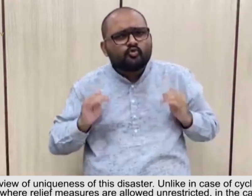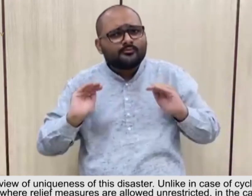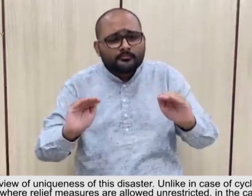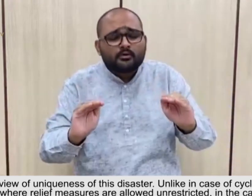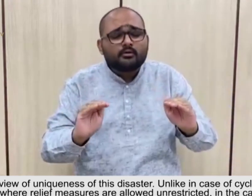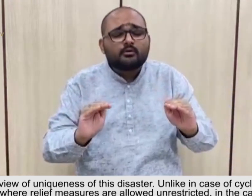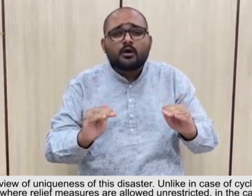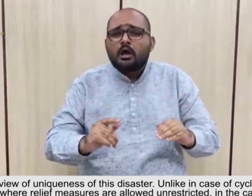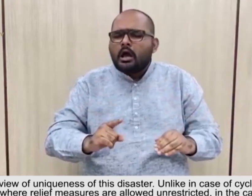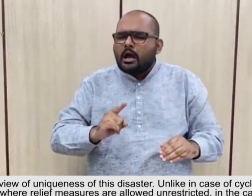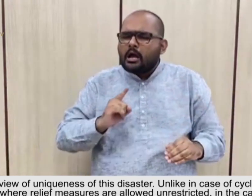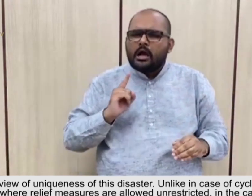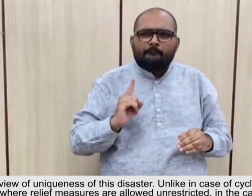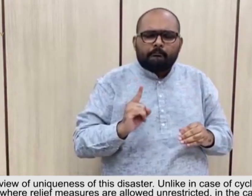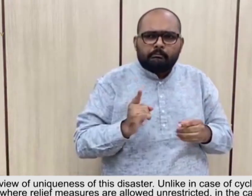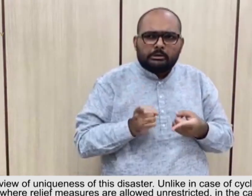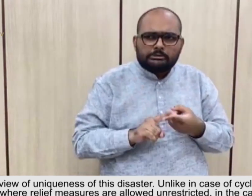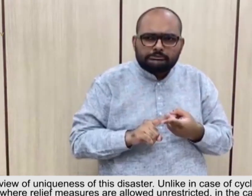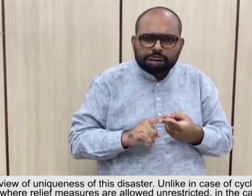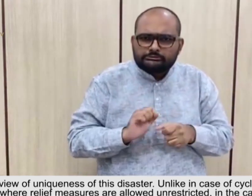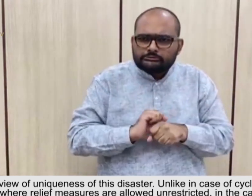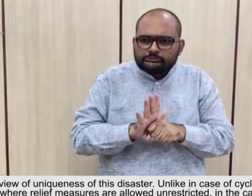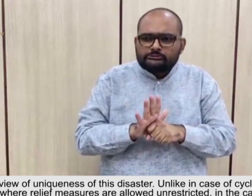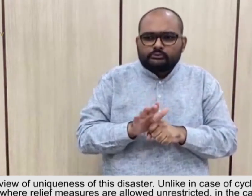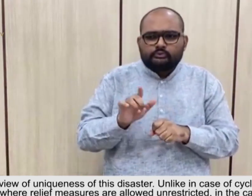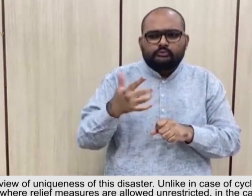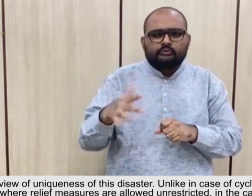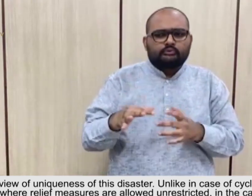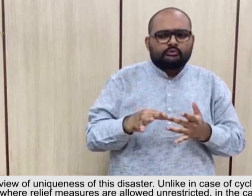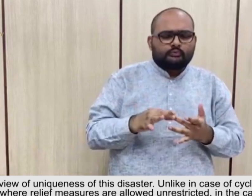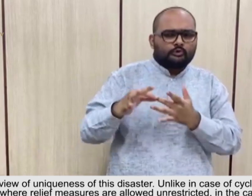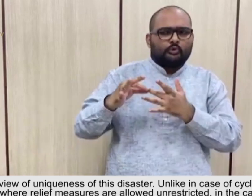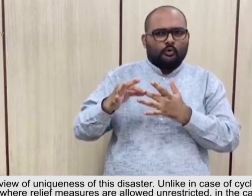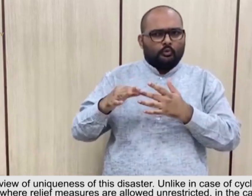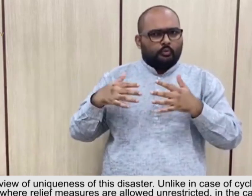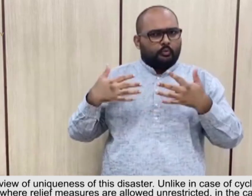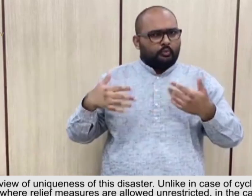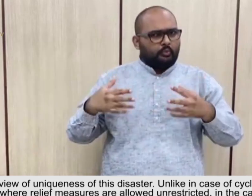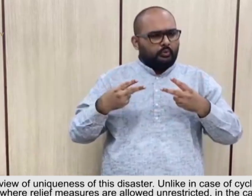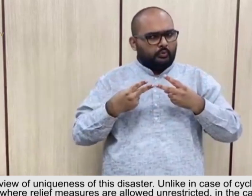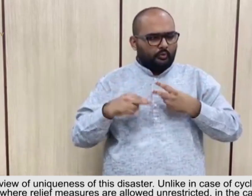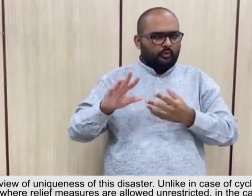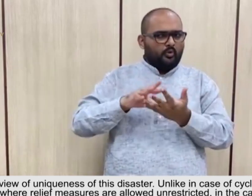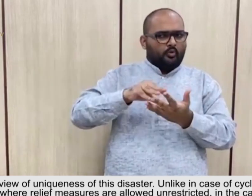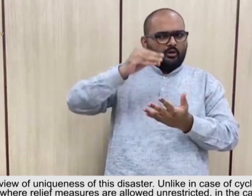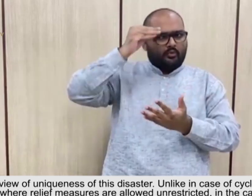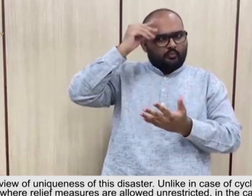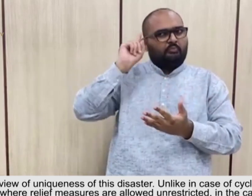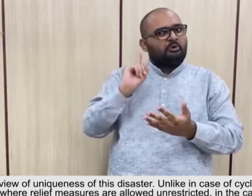disaster, unlike in case of cyclones and earthquake, where relief measures